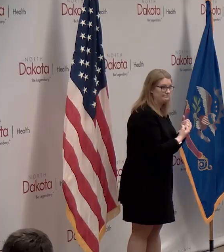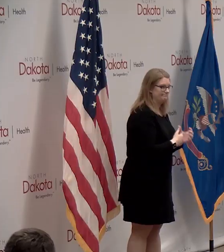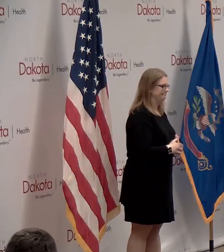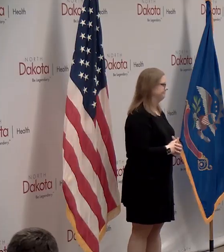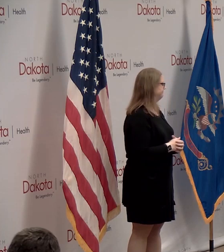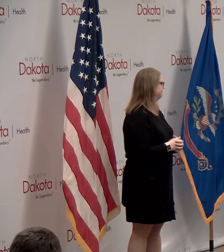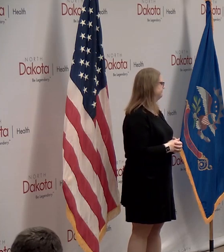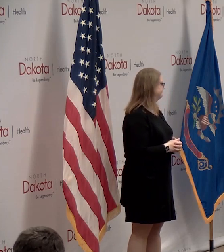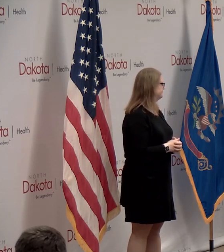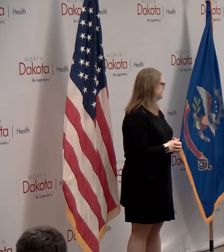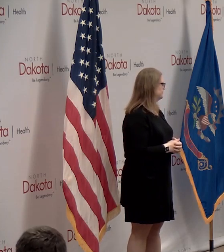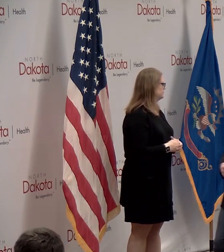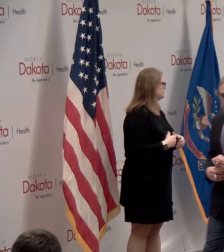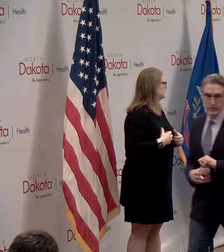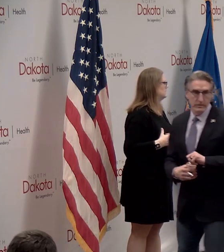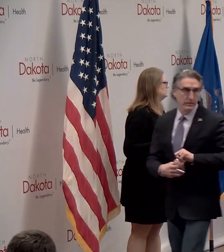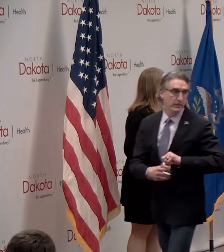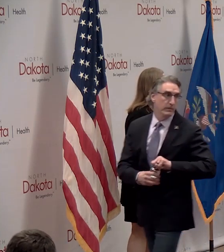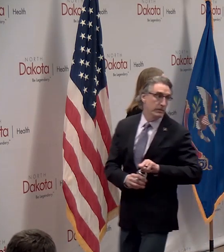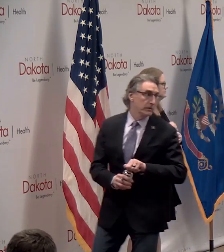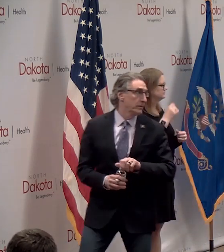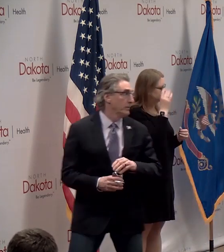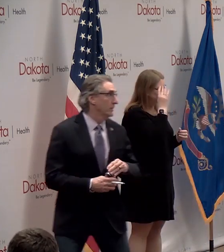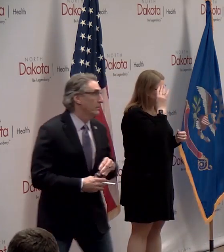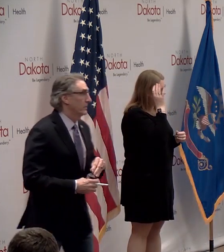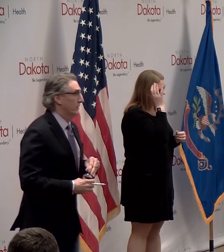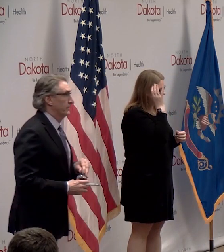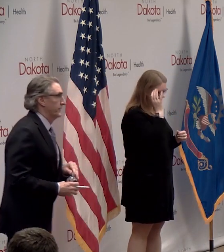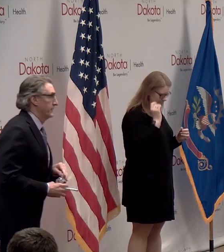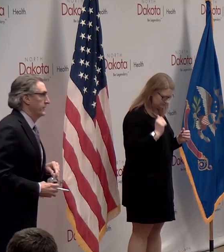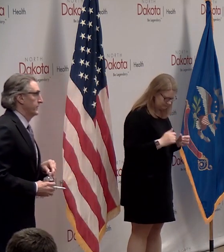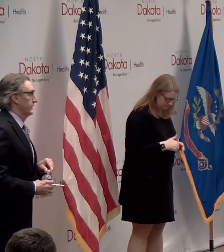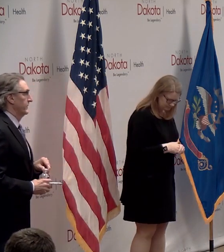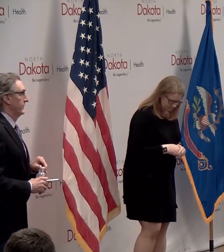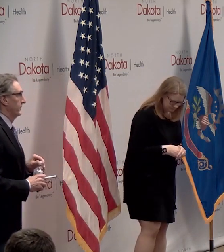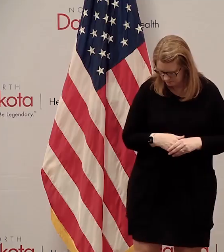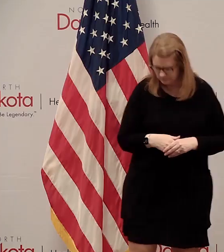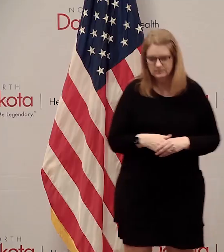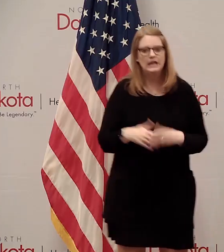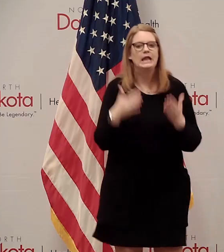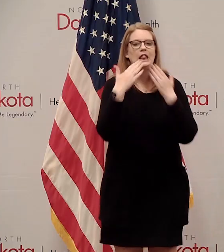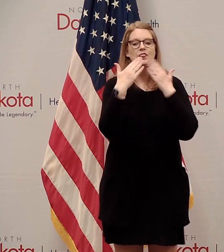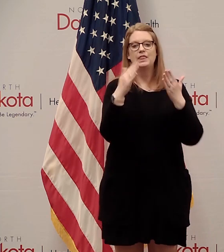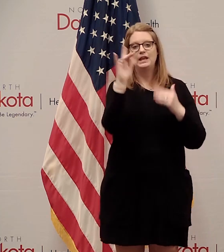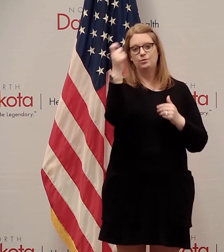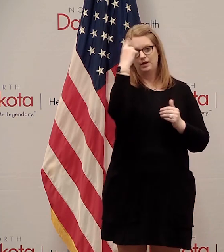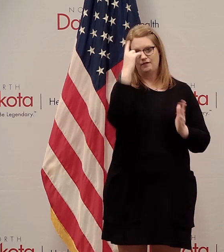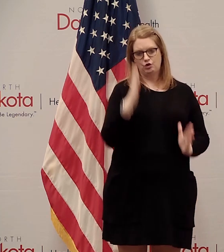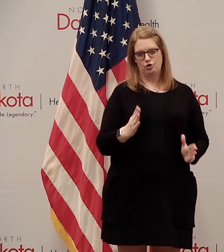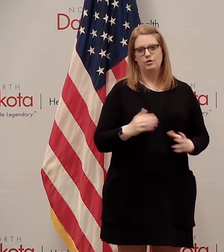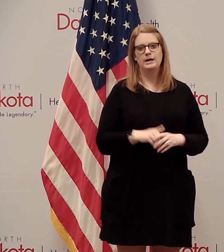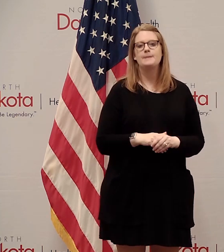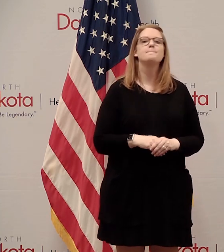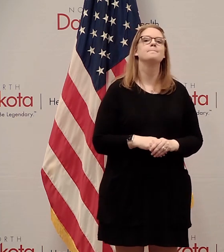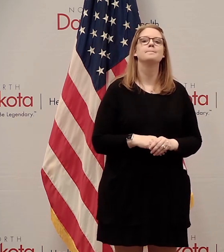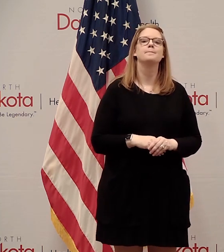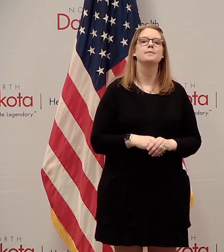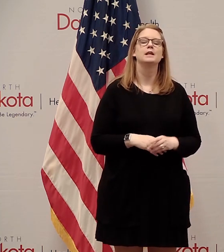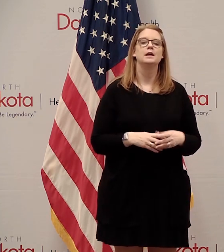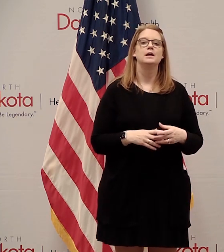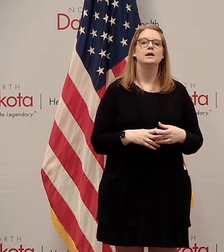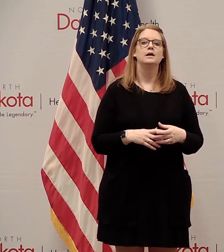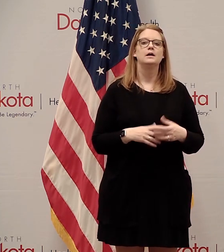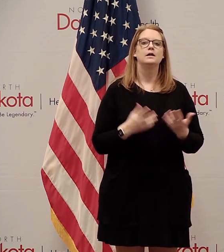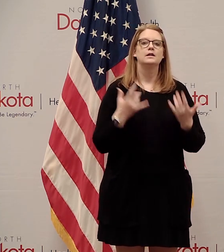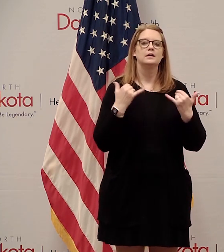thank you governor um just want to give an update